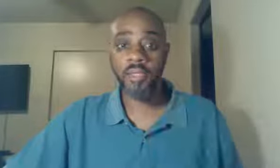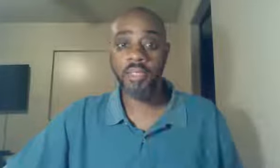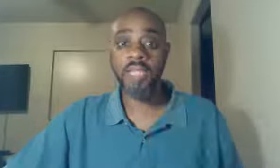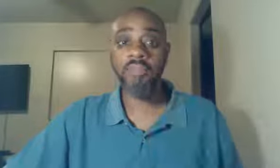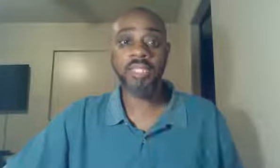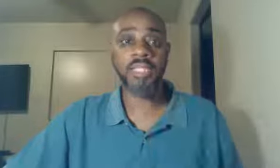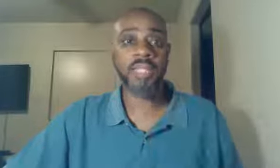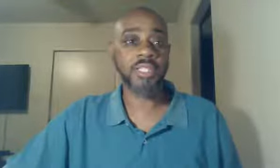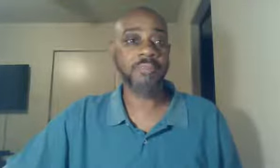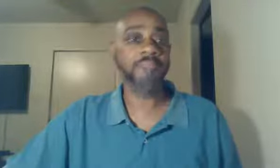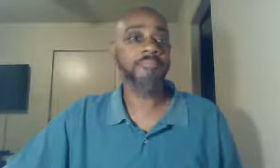evening's lesson.